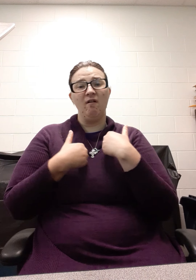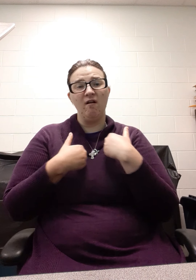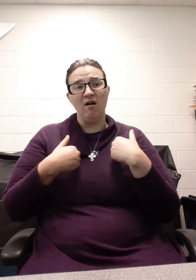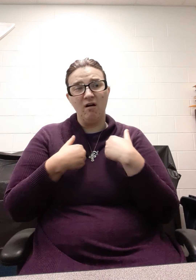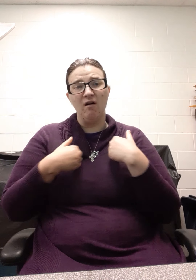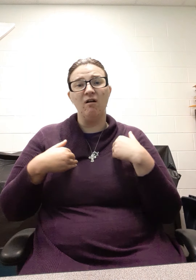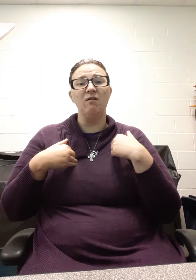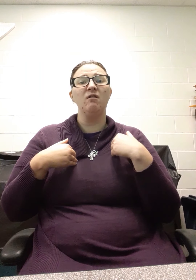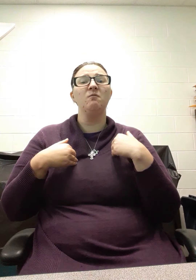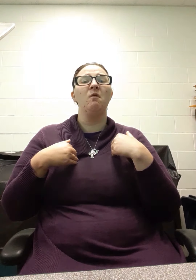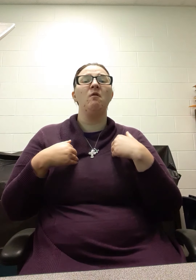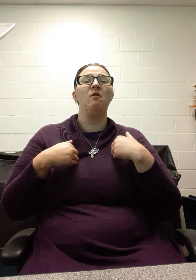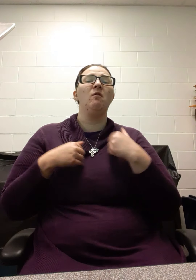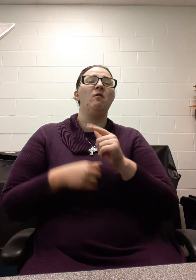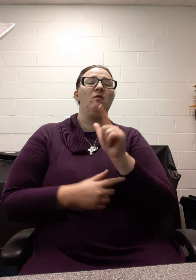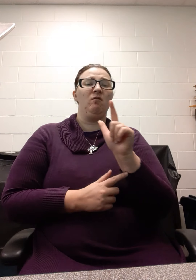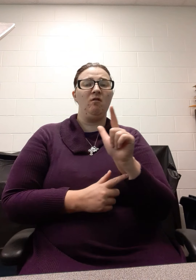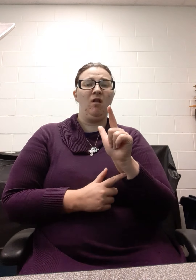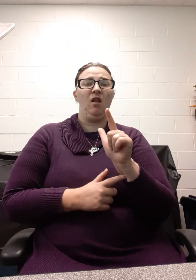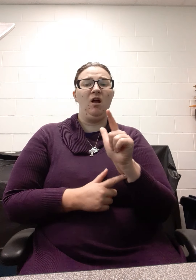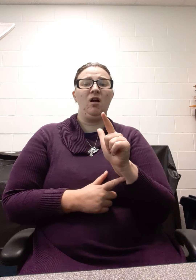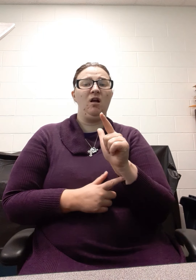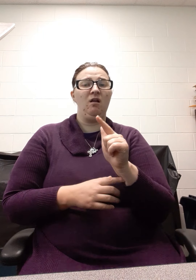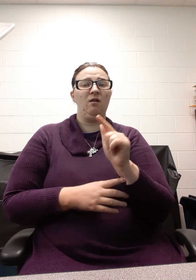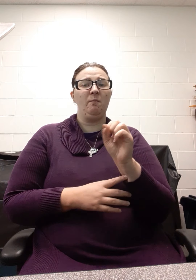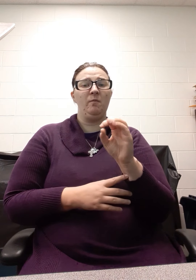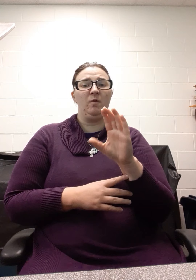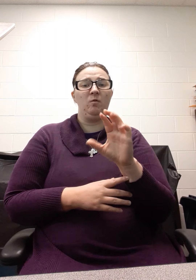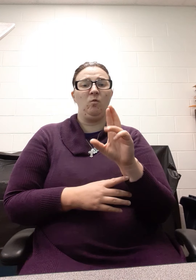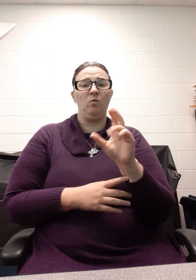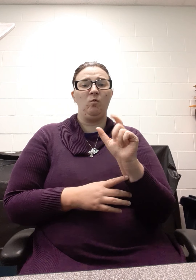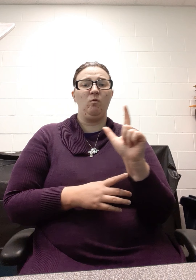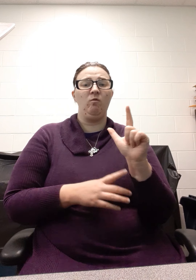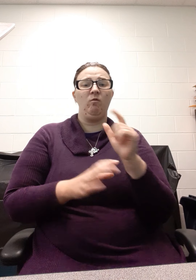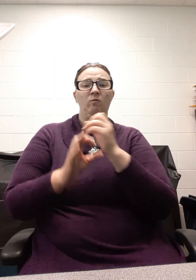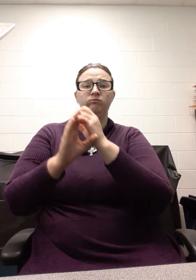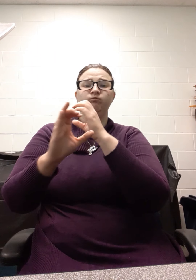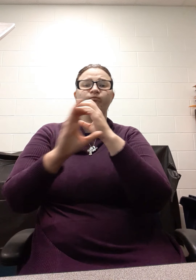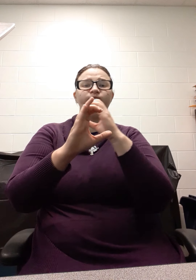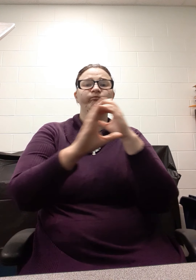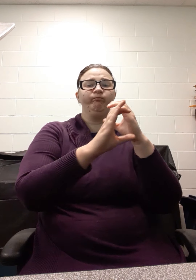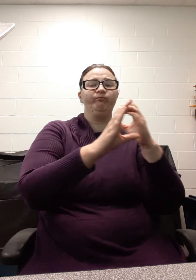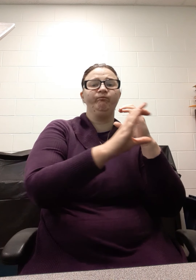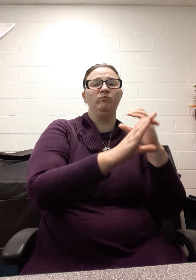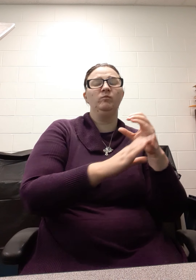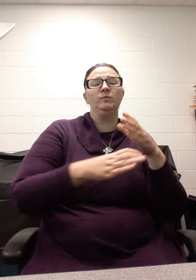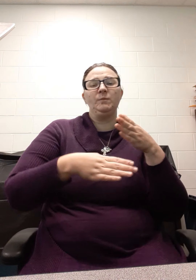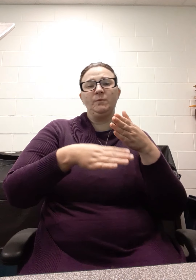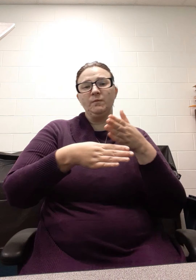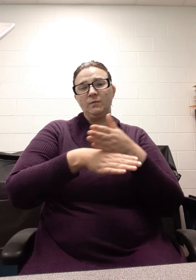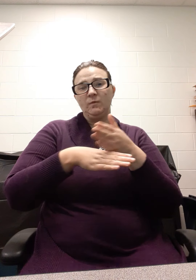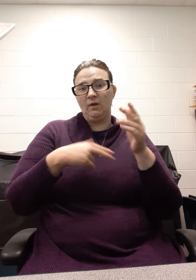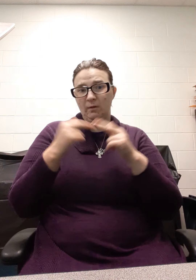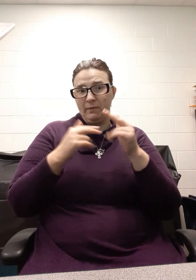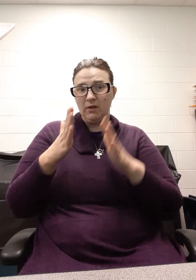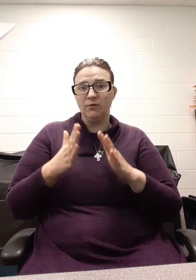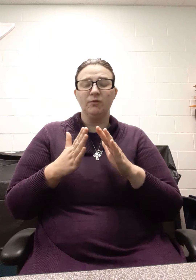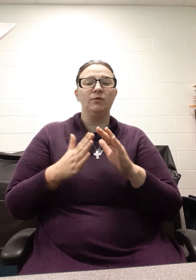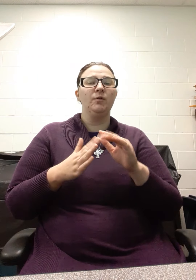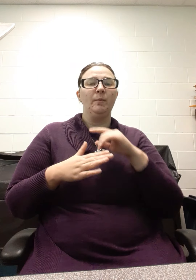library that's set up in there. There's a wood shop, a blacksmith shop, and then just